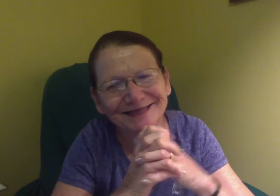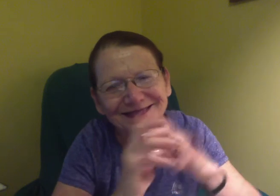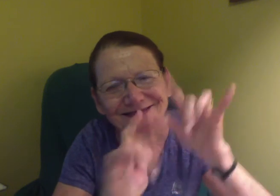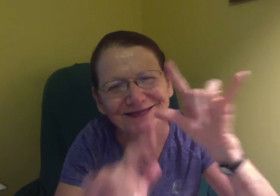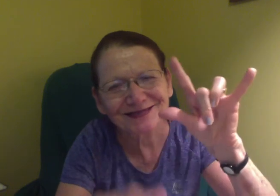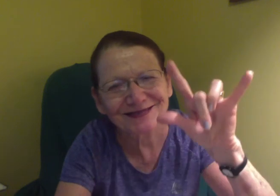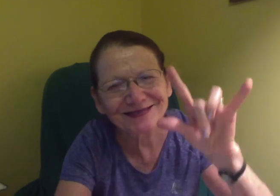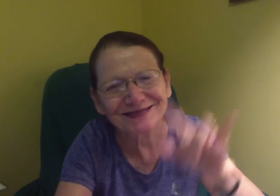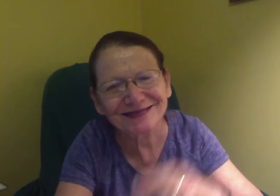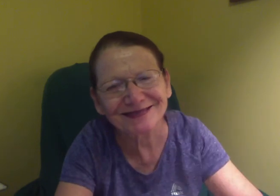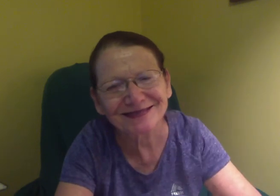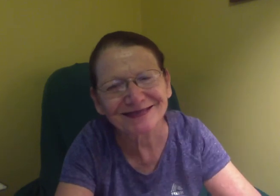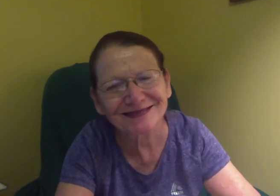Look at that.